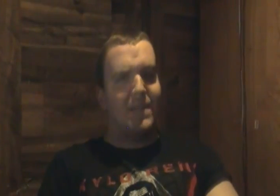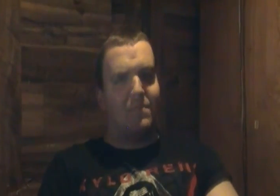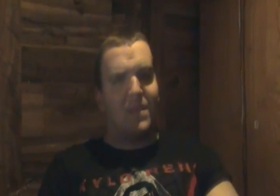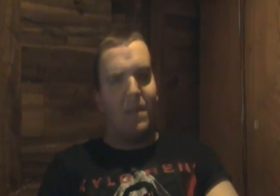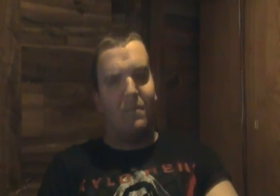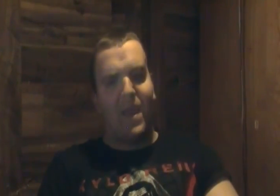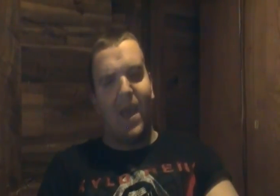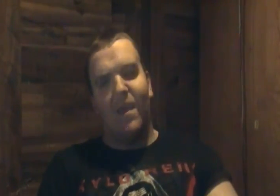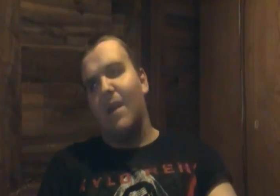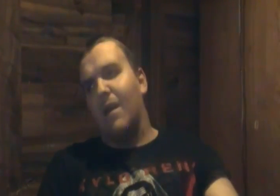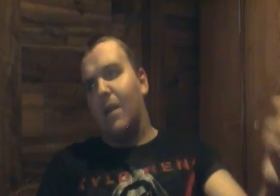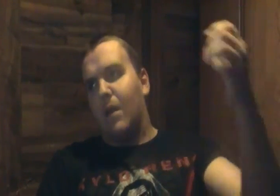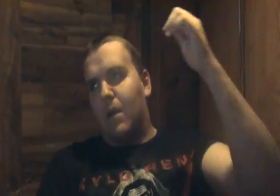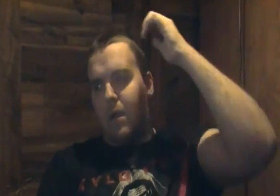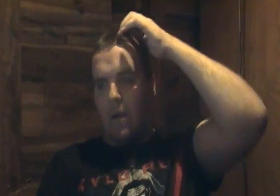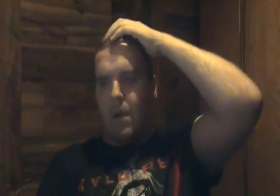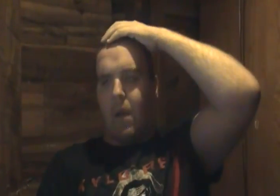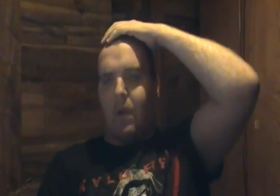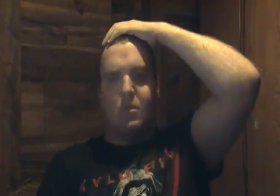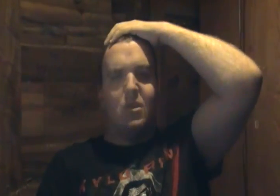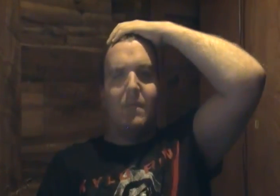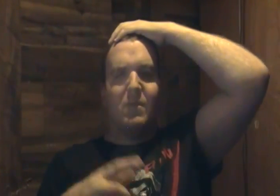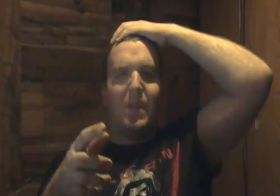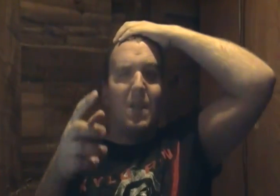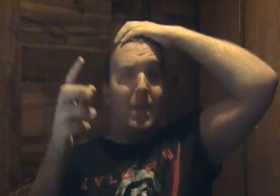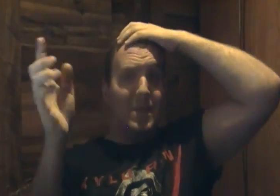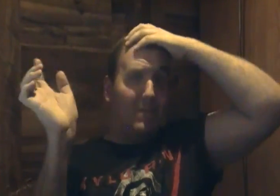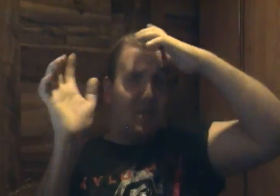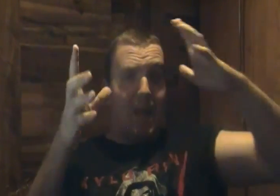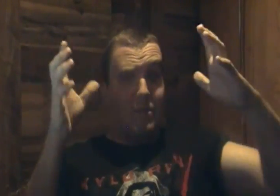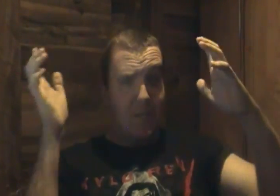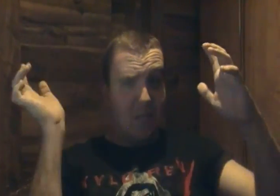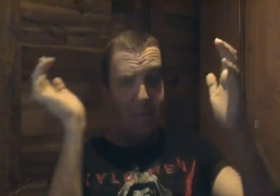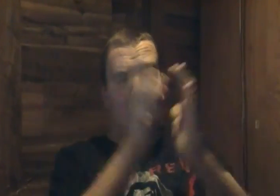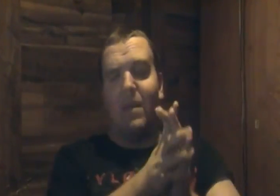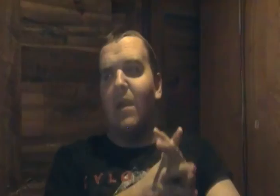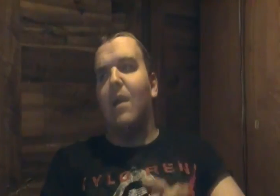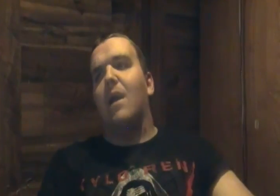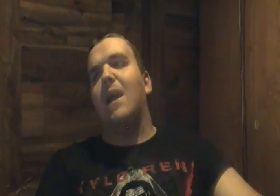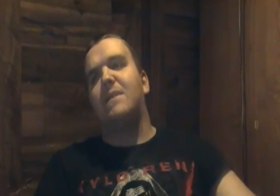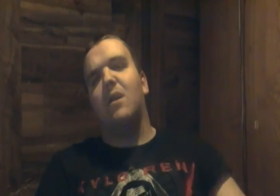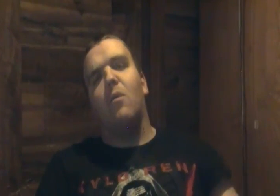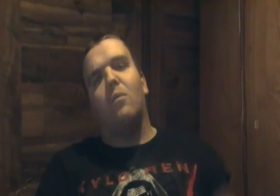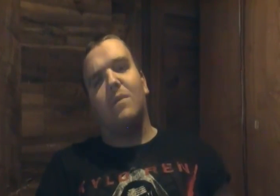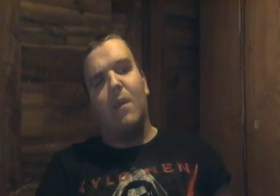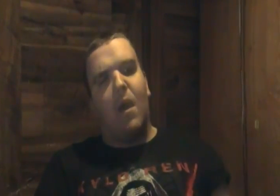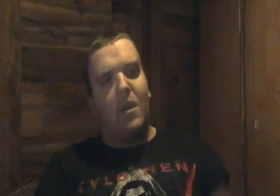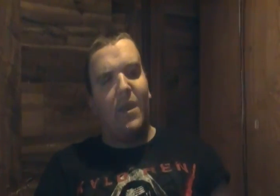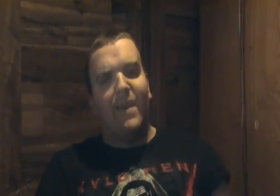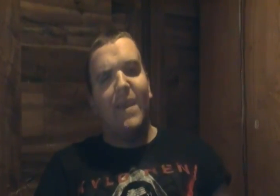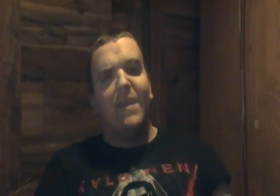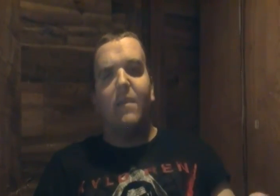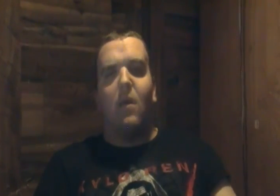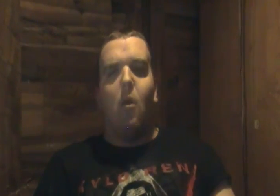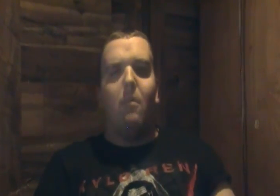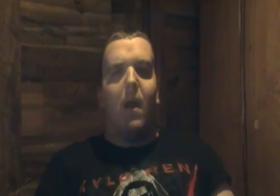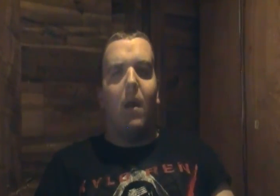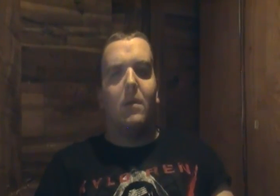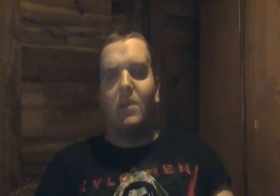himself that oh shoot i'm jumping ahead of myself stop gosh and so Dudley um uh